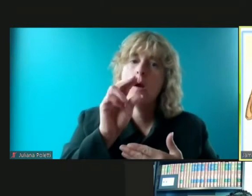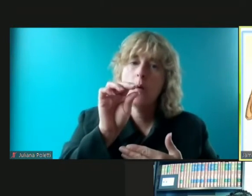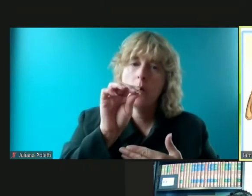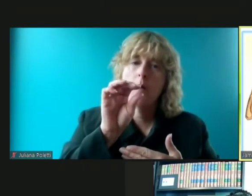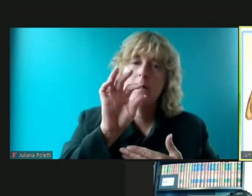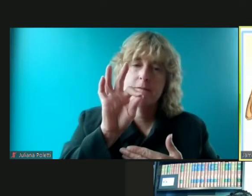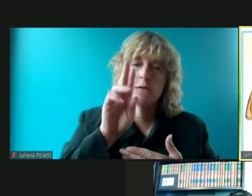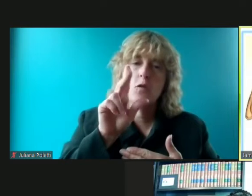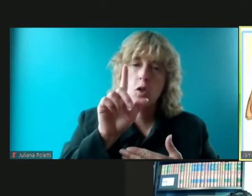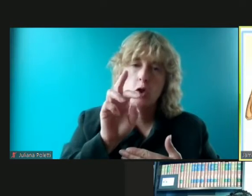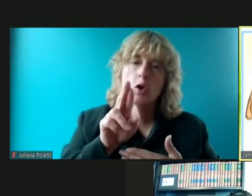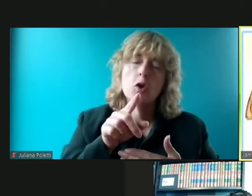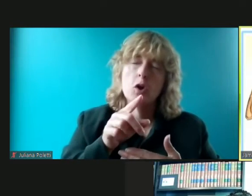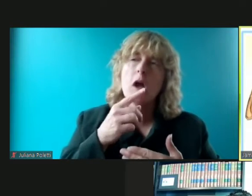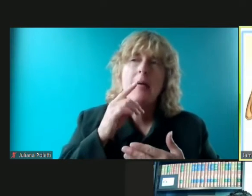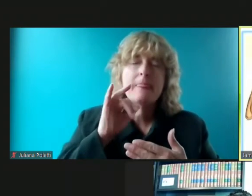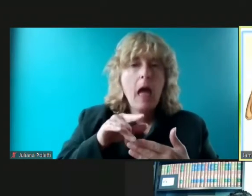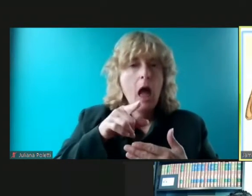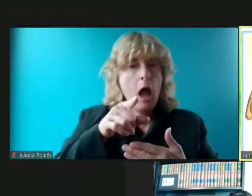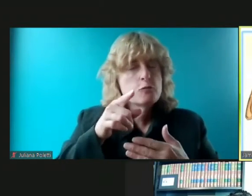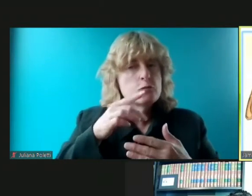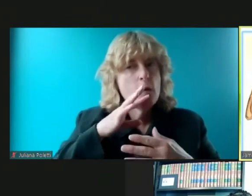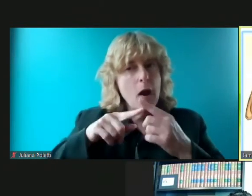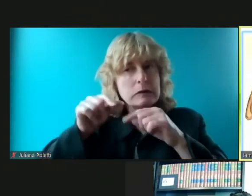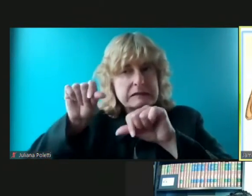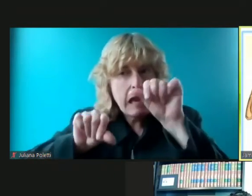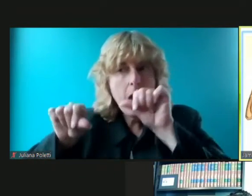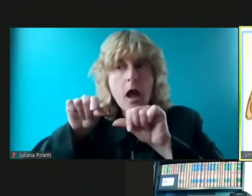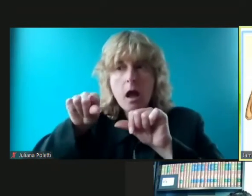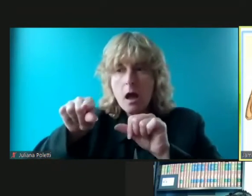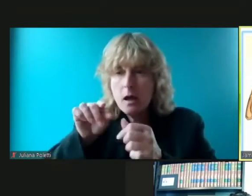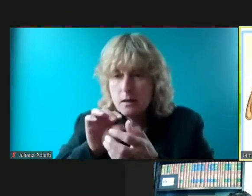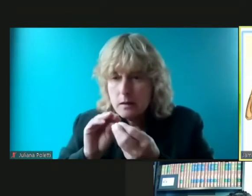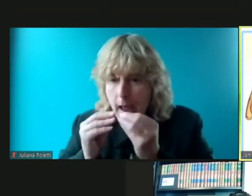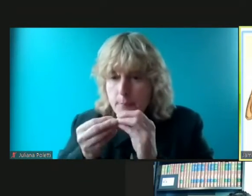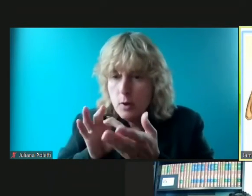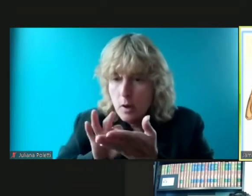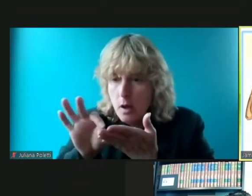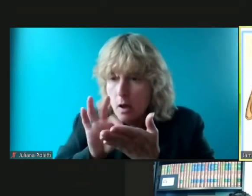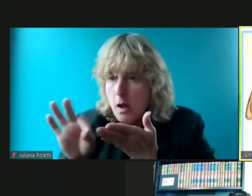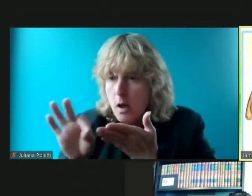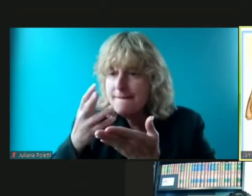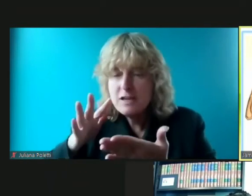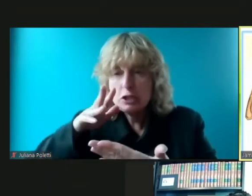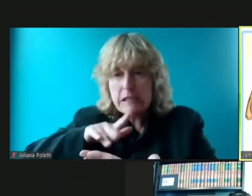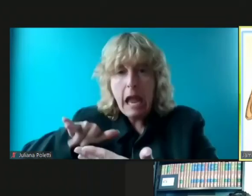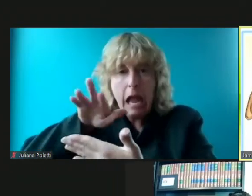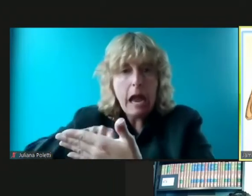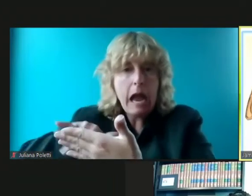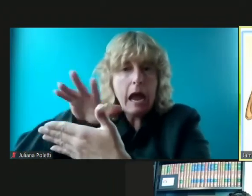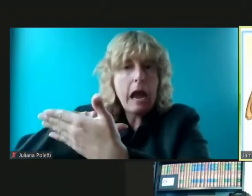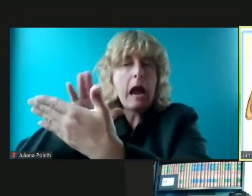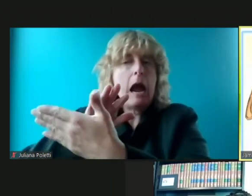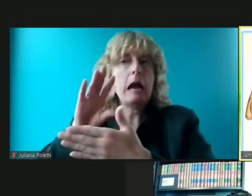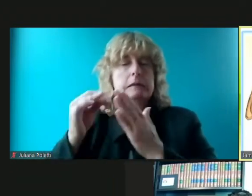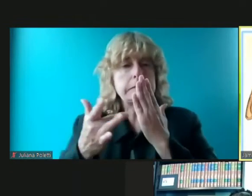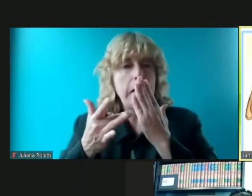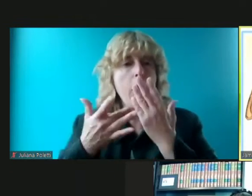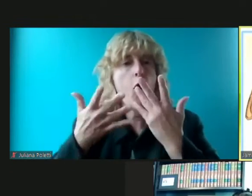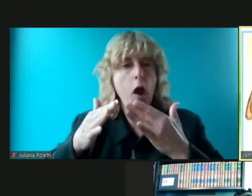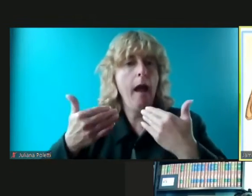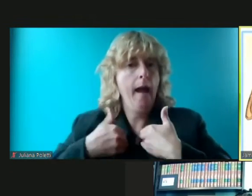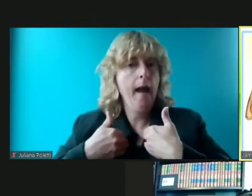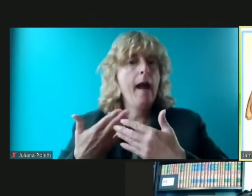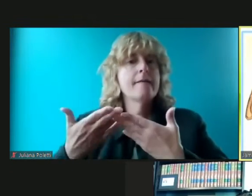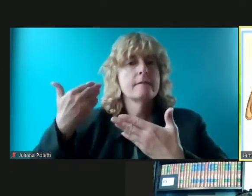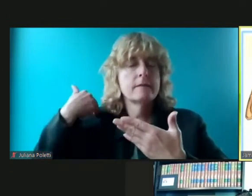fact that the vaccines are built upon technologies that already pre-existed and i think it's also really uh important for us